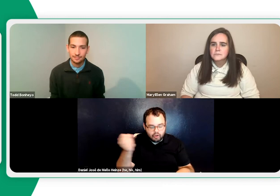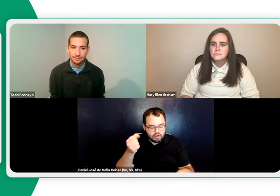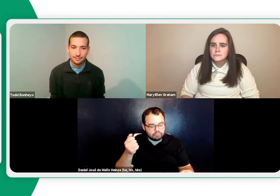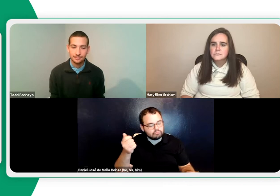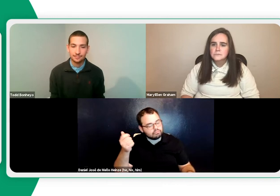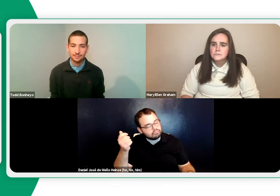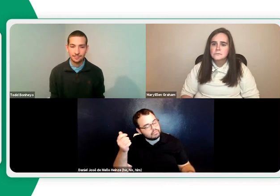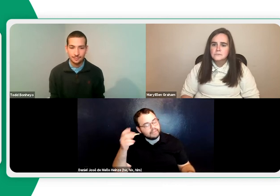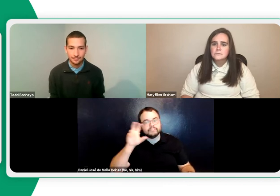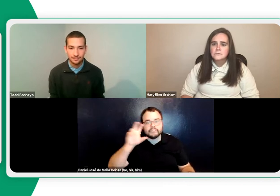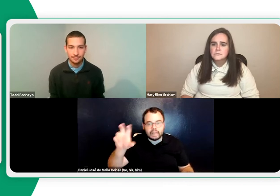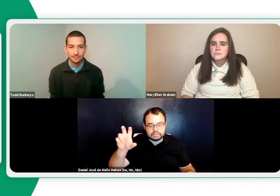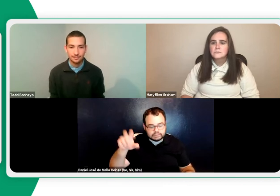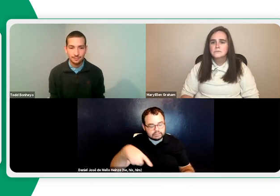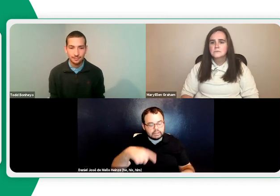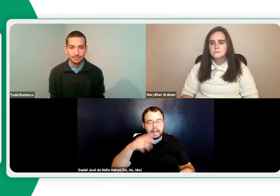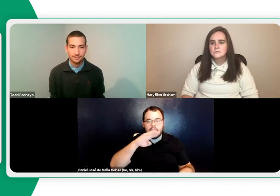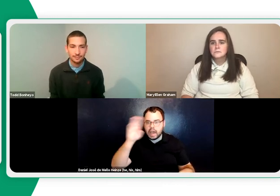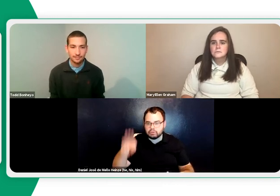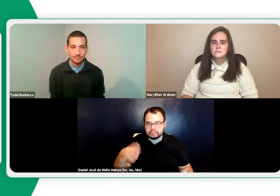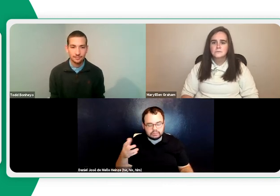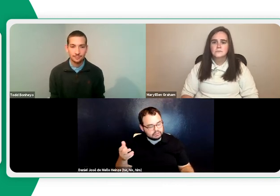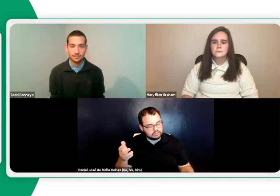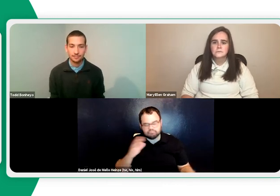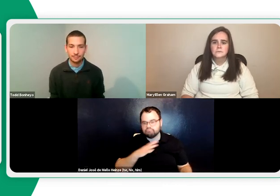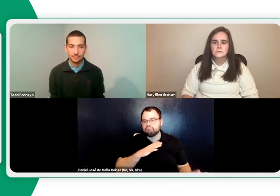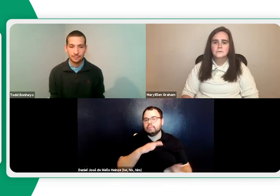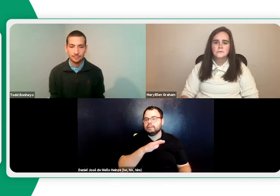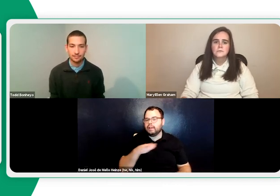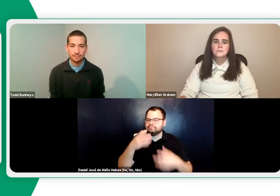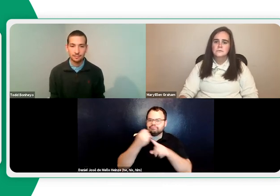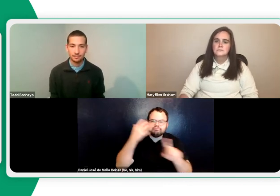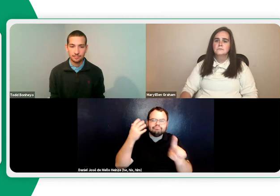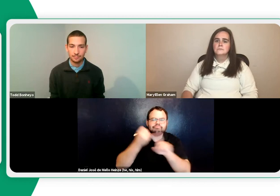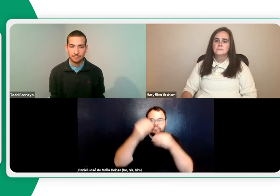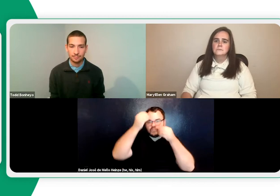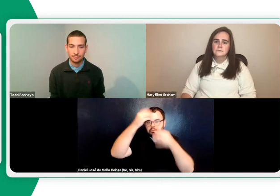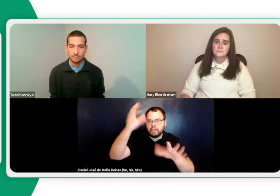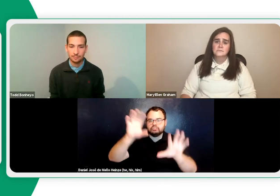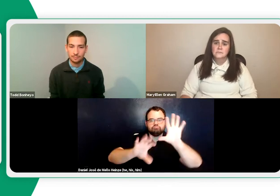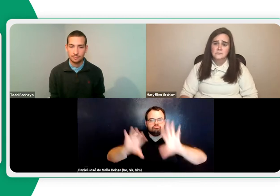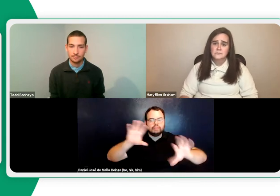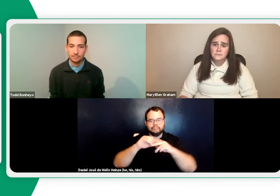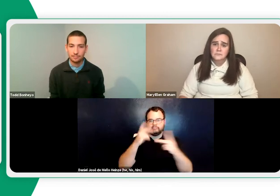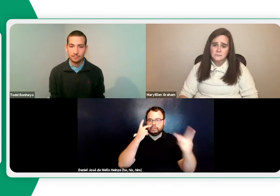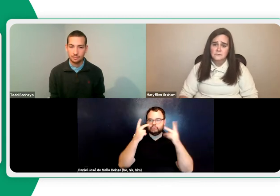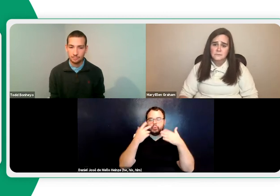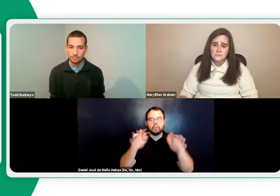debts, credit cards, investments, housing. It's really nice, and it expands on the